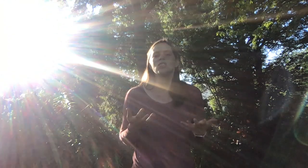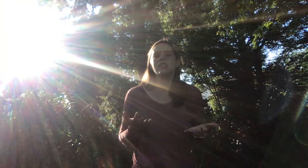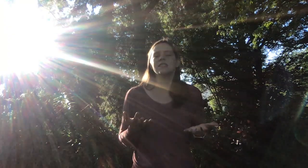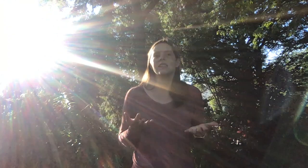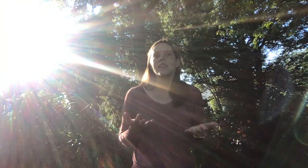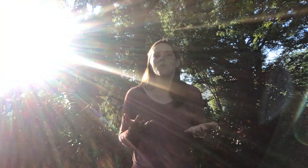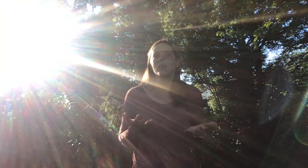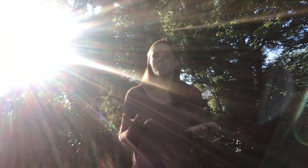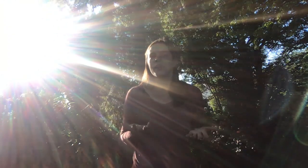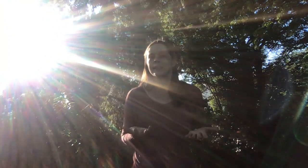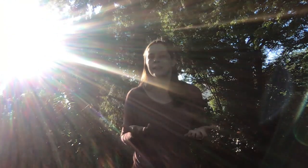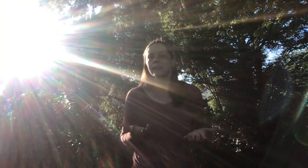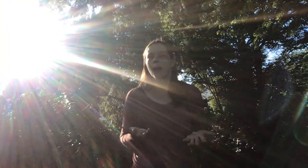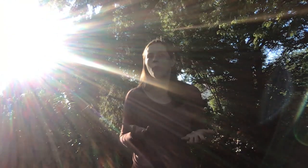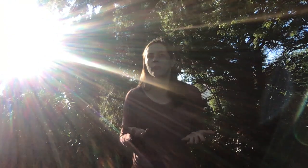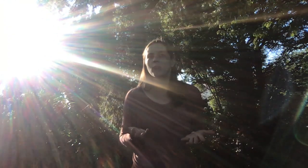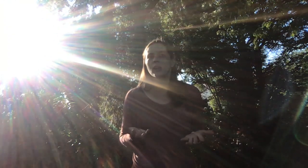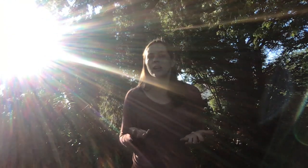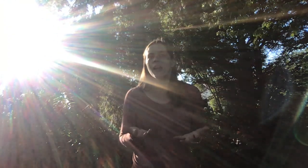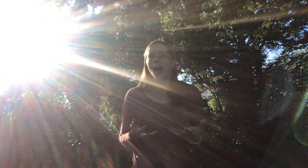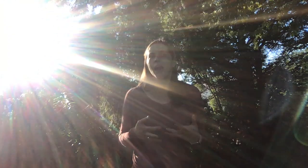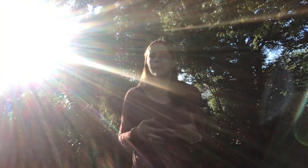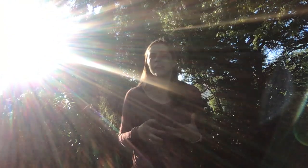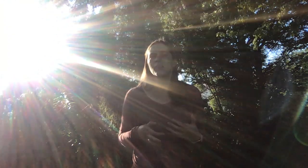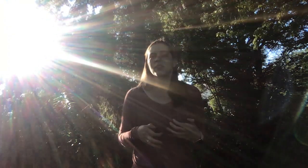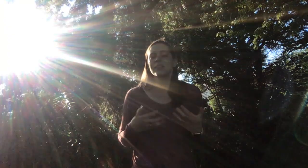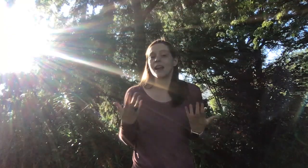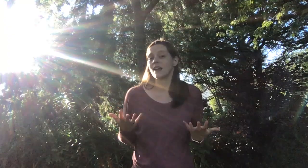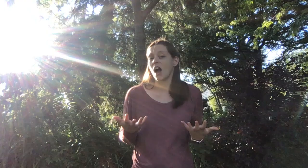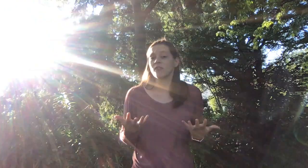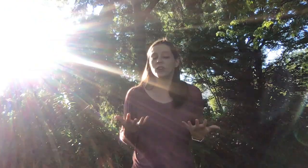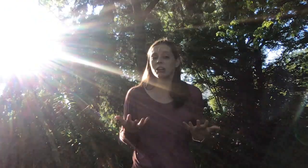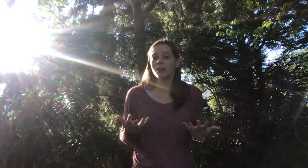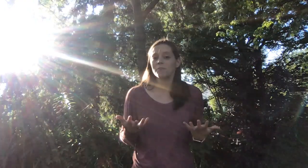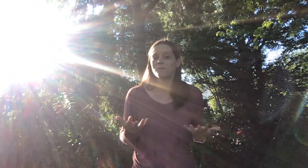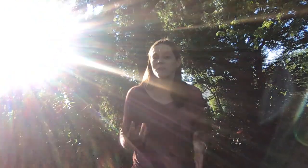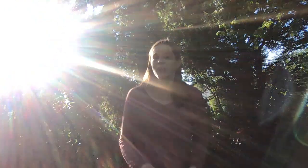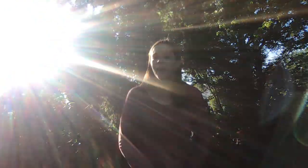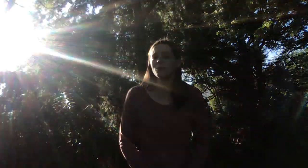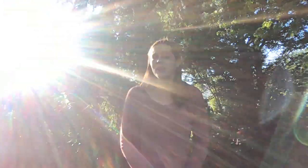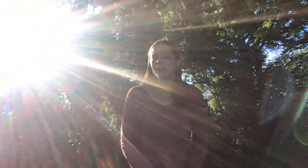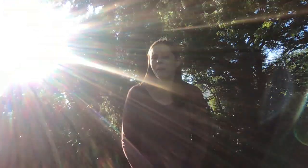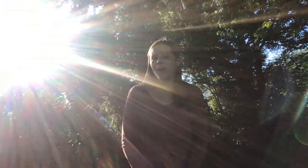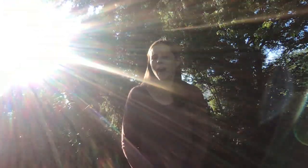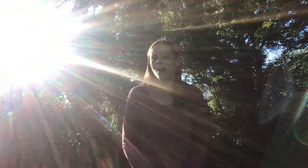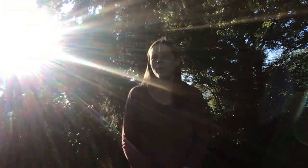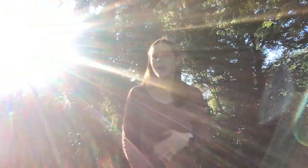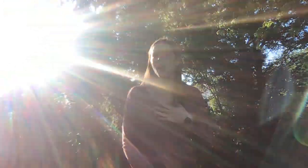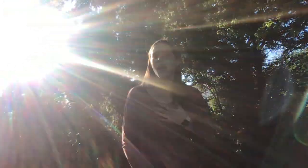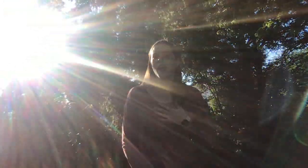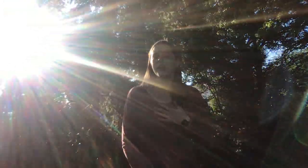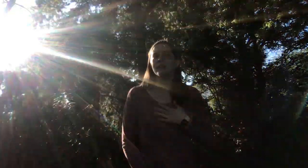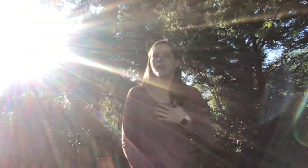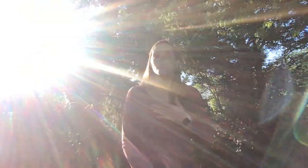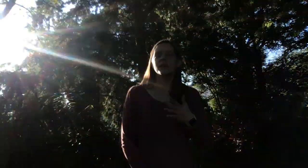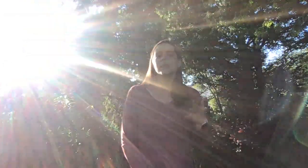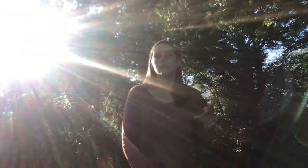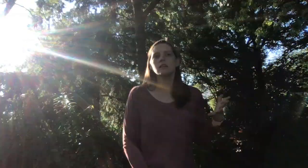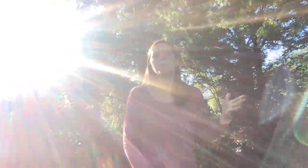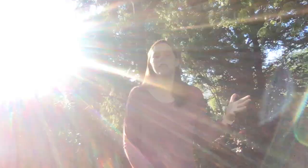she did that were amazing and helpful. And we thank God for her. And we think about how might I be a little bit